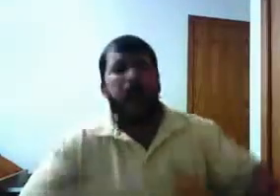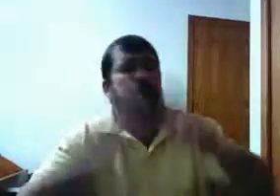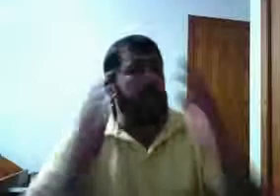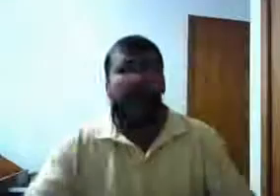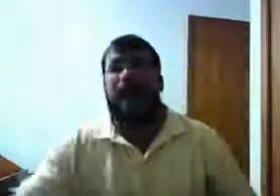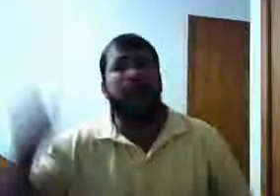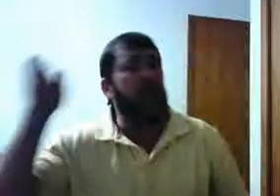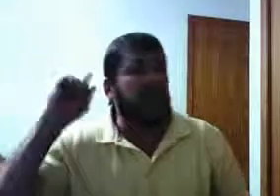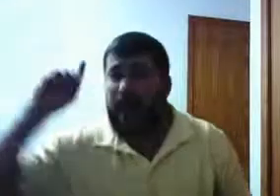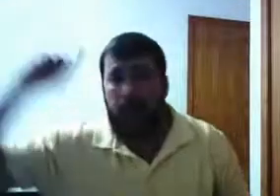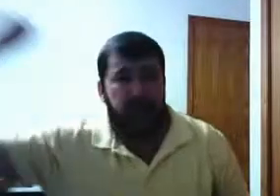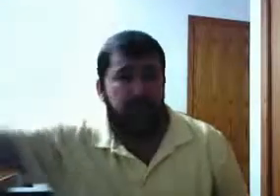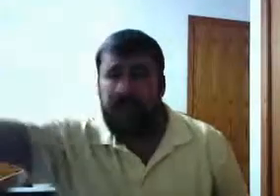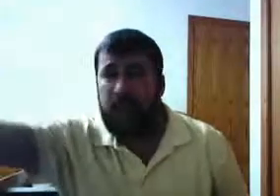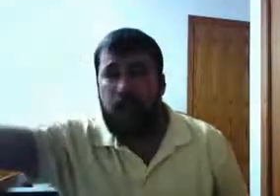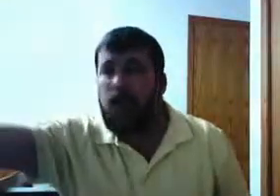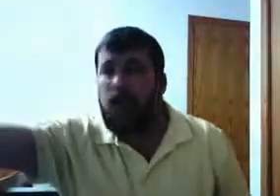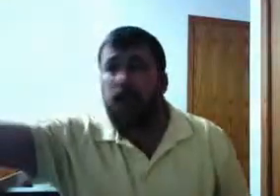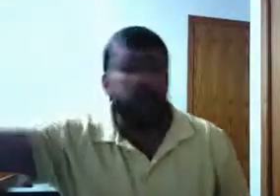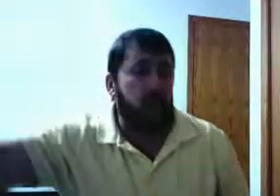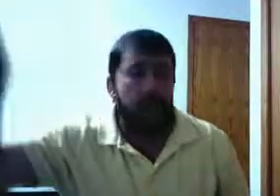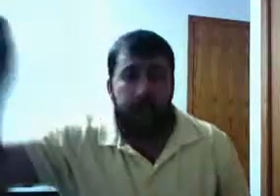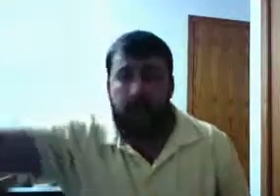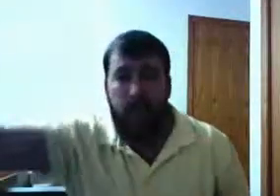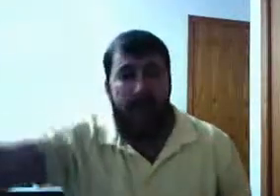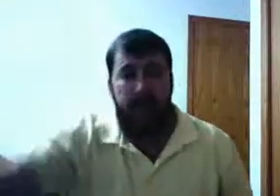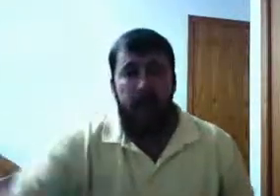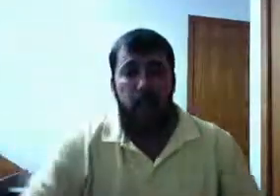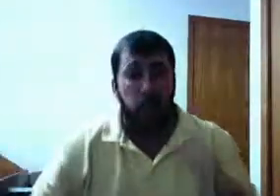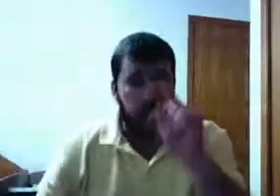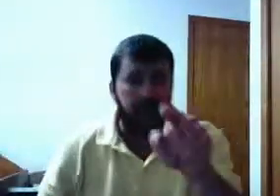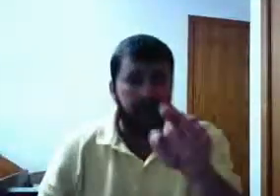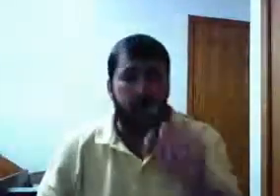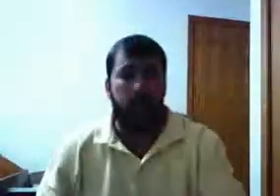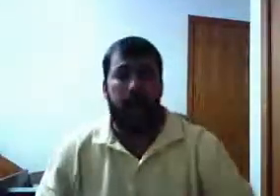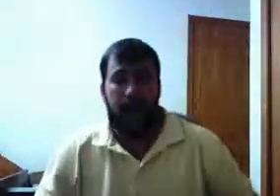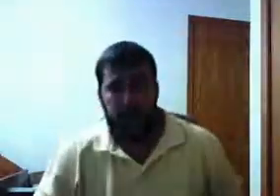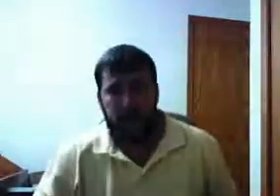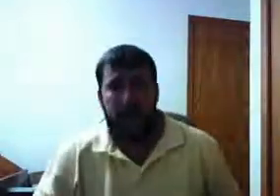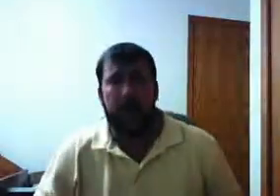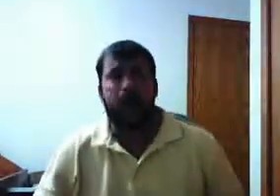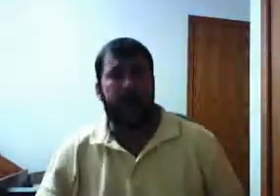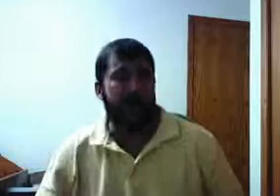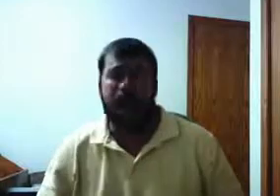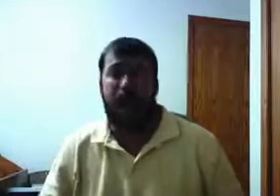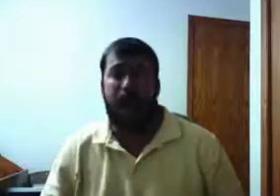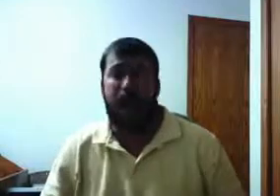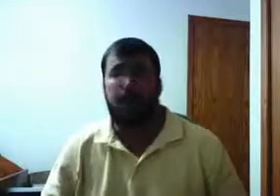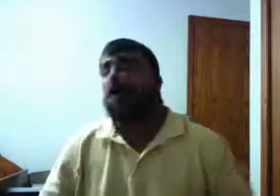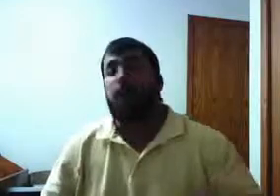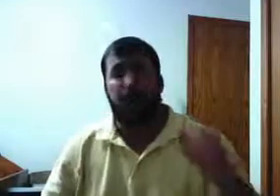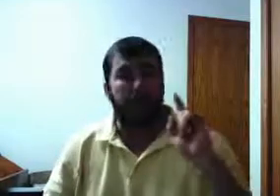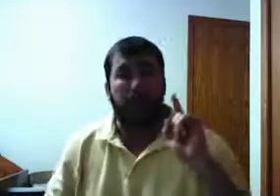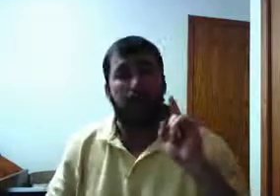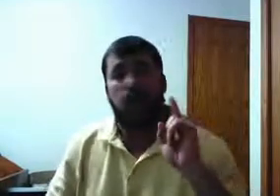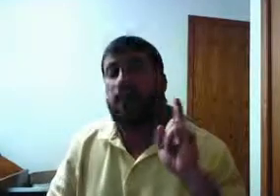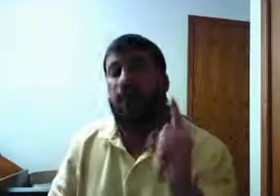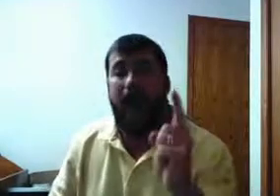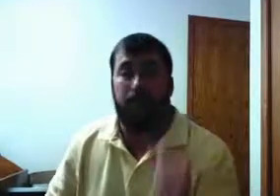enough friggin' common sense to know this crap ain't right. And you should know it and end time is running out of time. But end time will be back, baby, because I'm